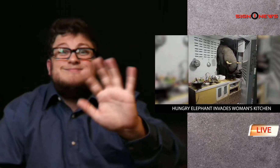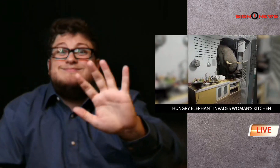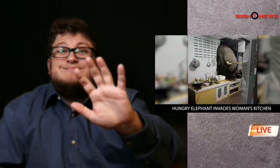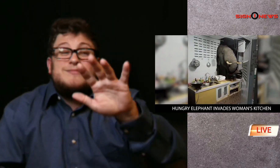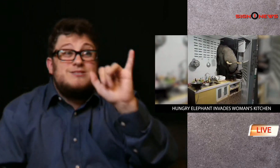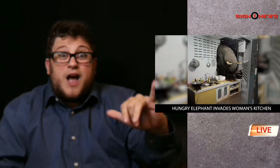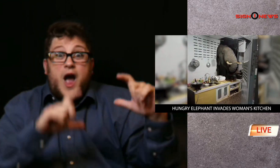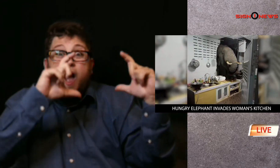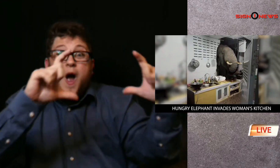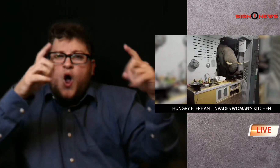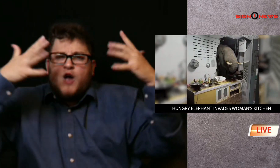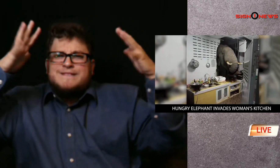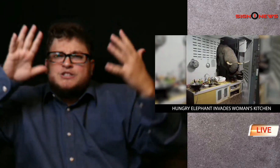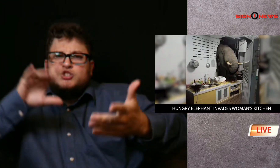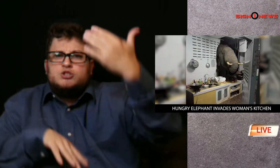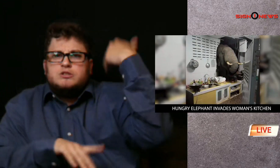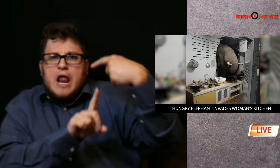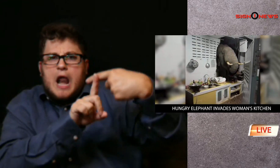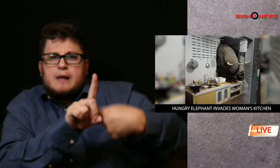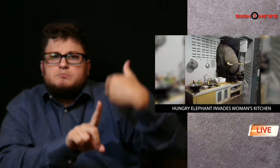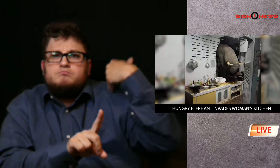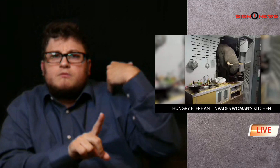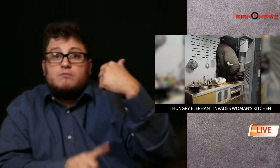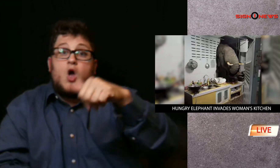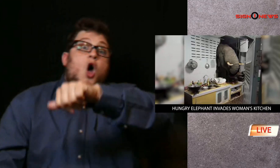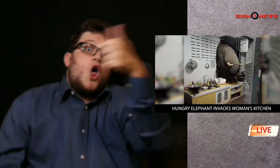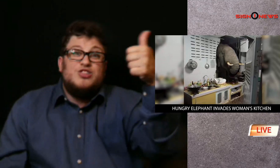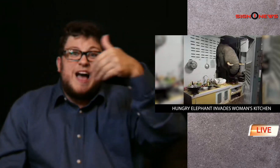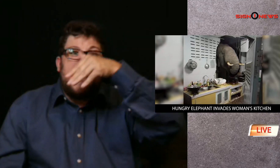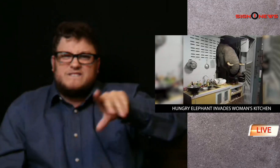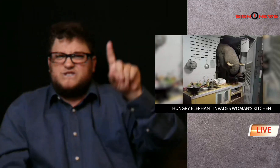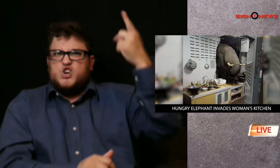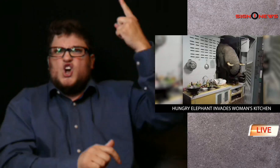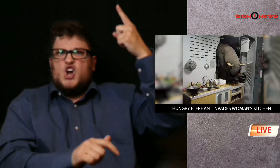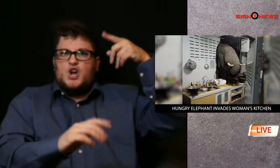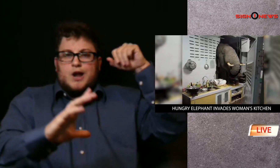a hole by the way that was put there by another elephant a month before